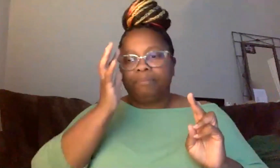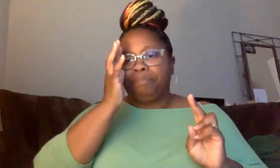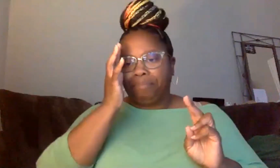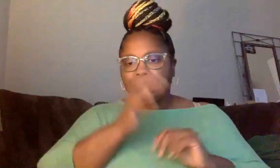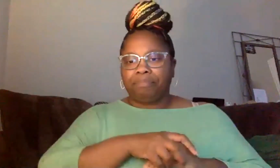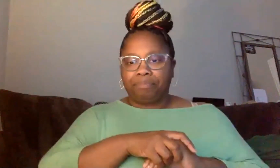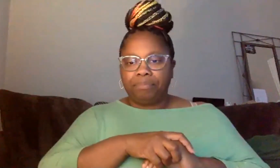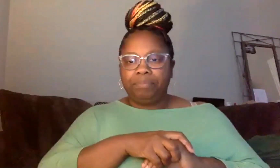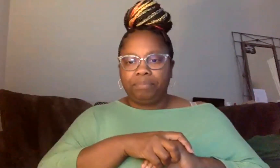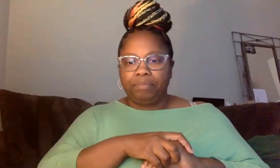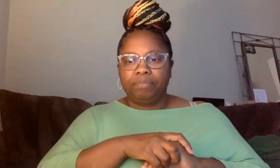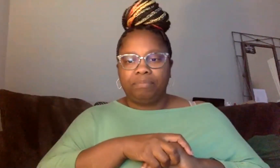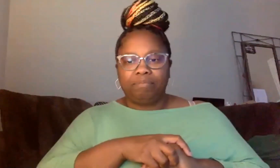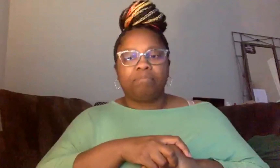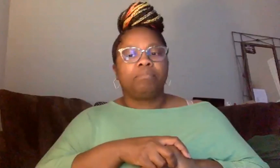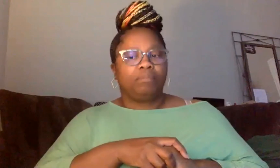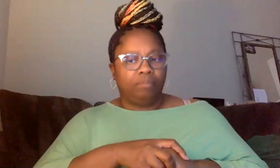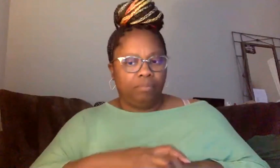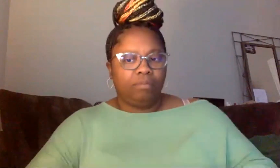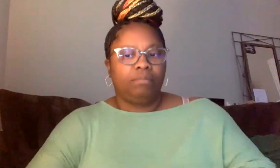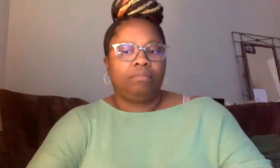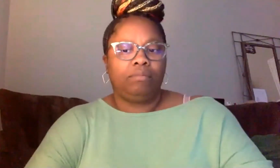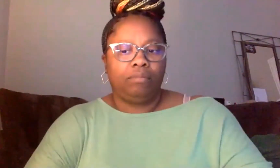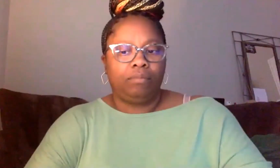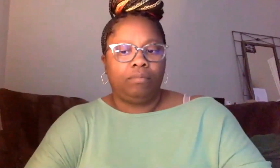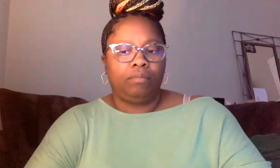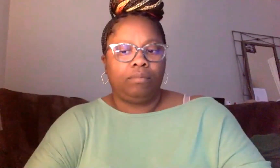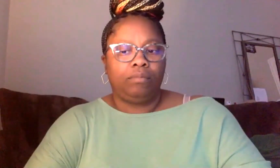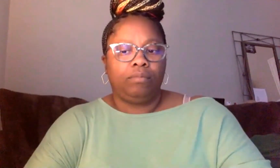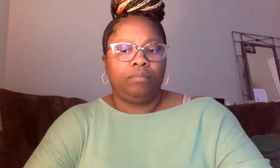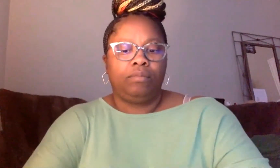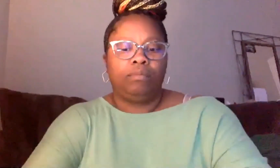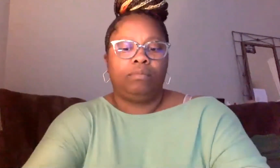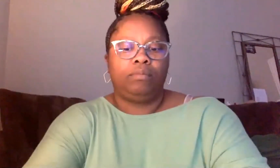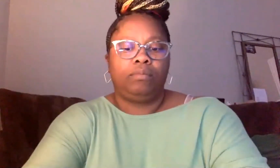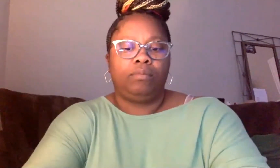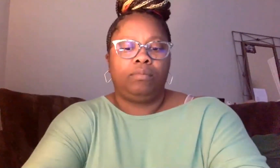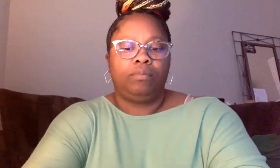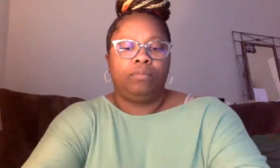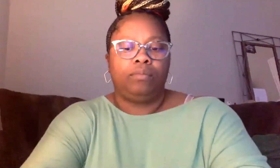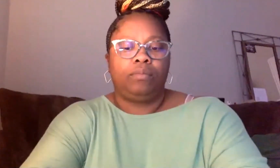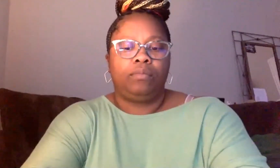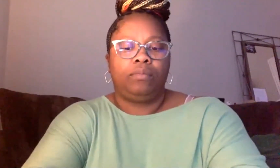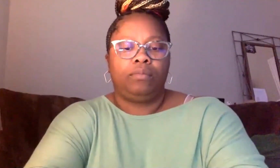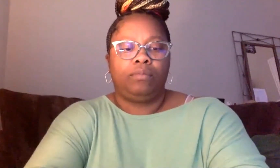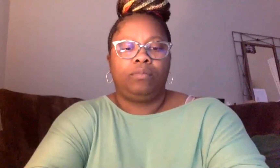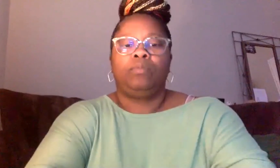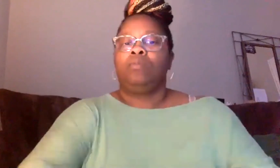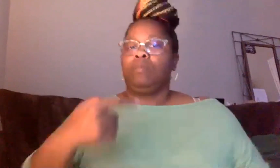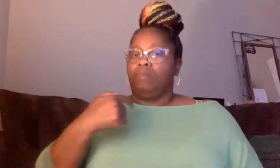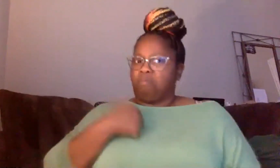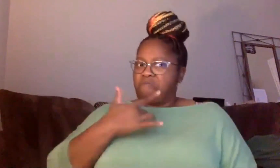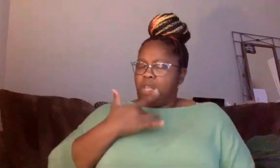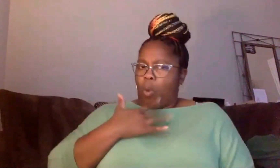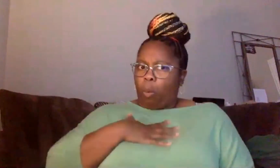I just want to thank you so much. I am so privileged to be a part of all of this and to